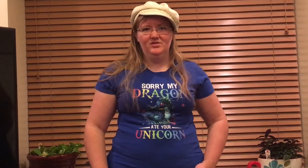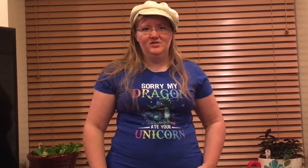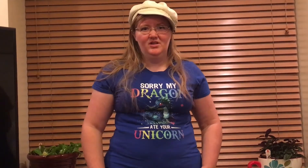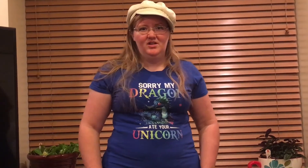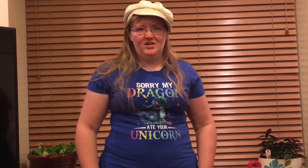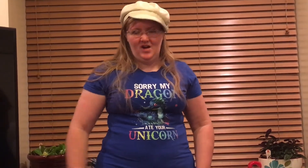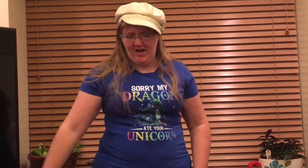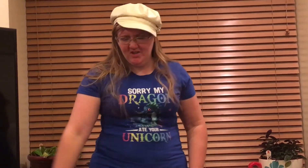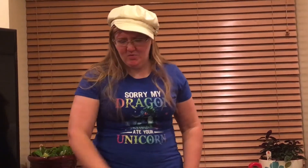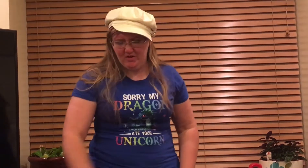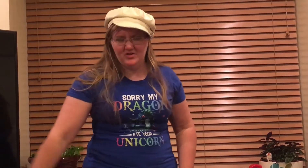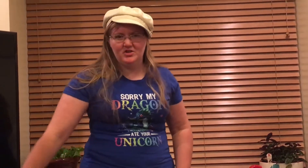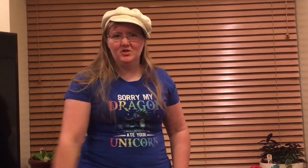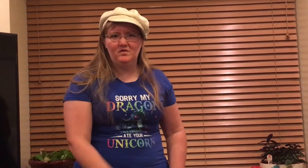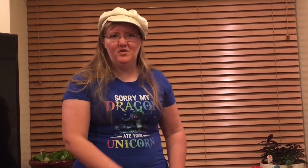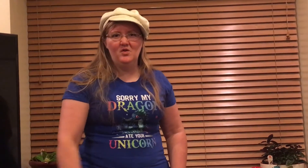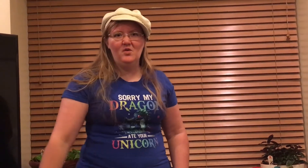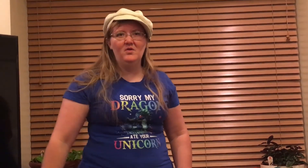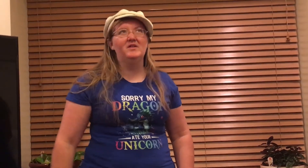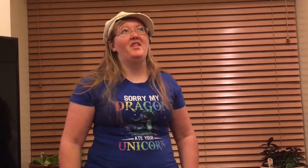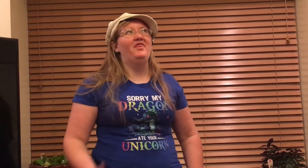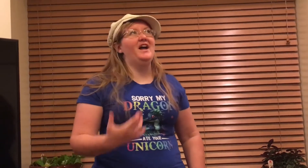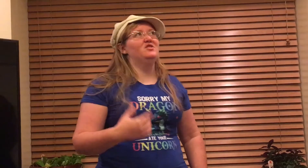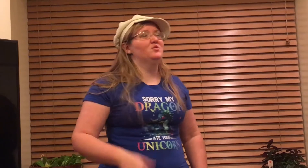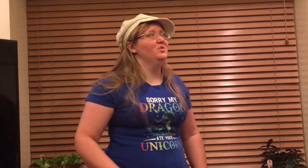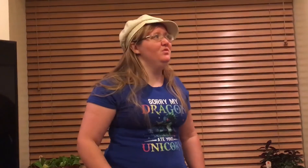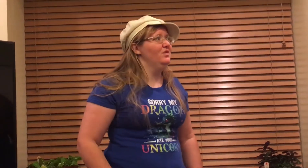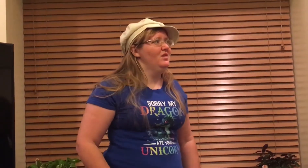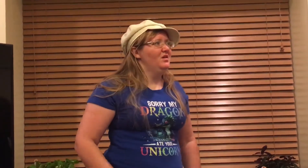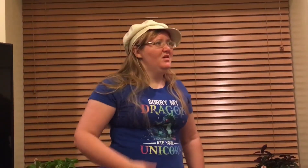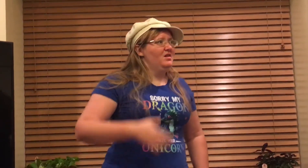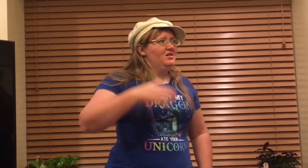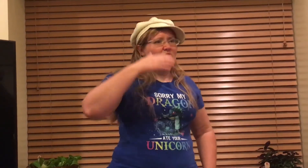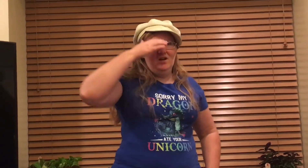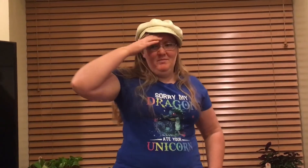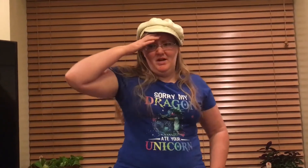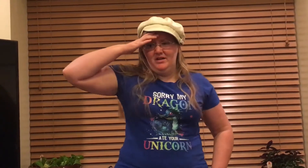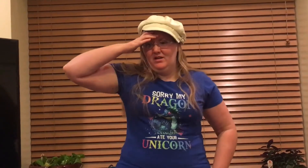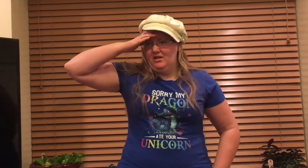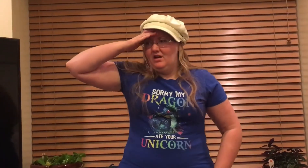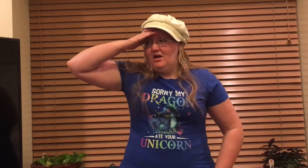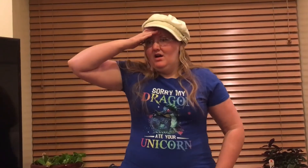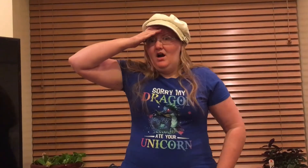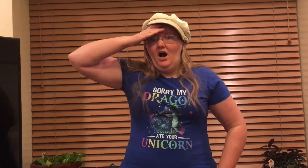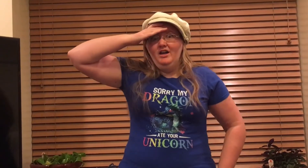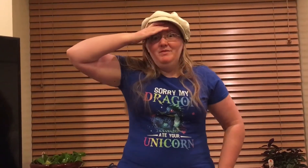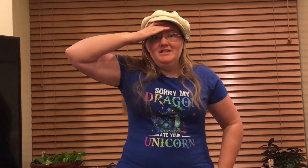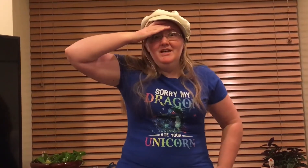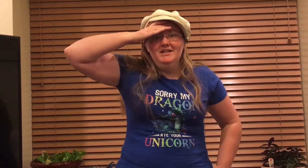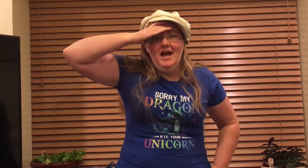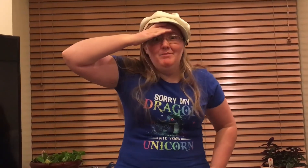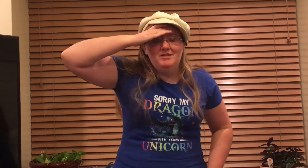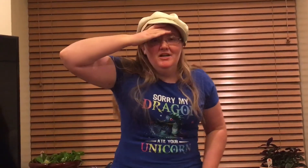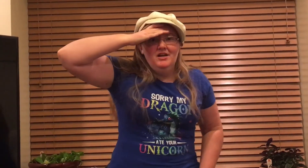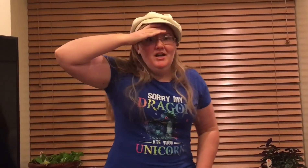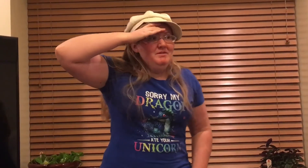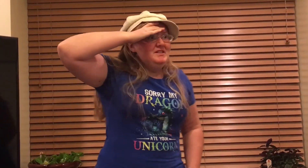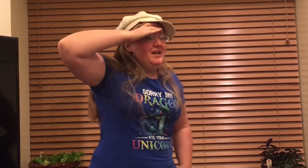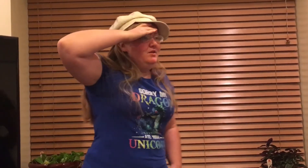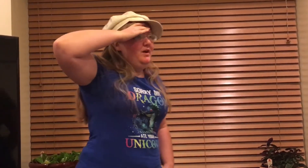cottage with a dirt floor and a thatched roof. Where am I? I've been kidnapped! I've been taken away